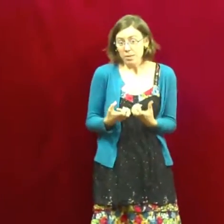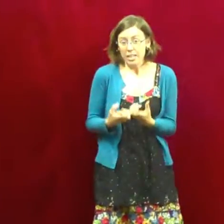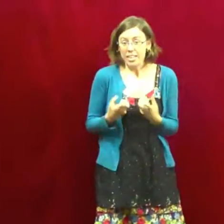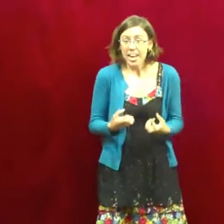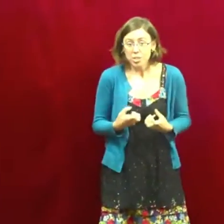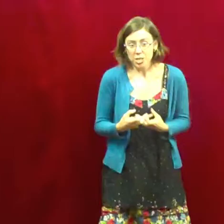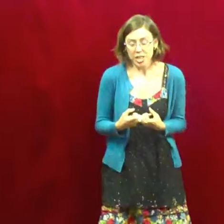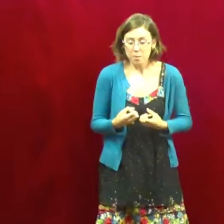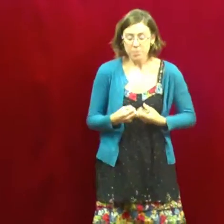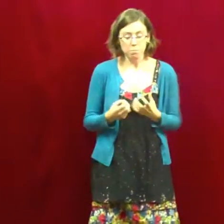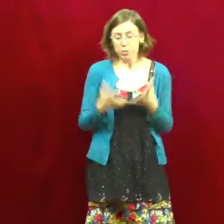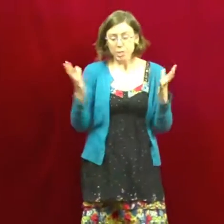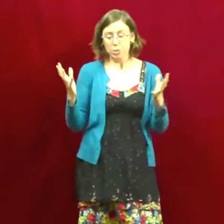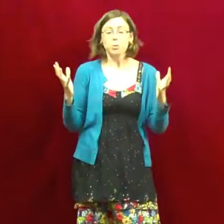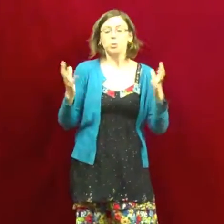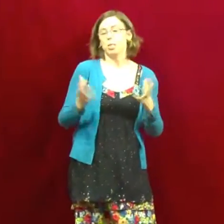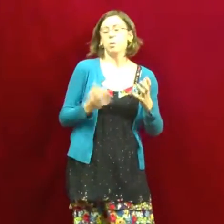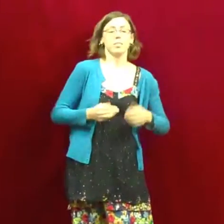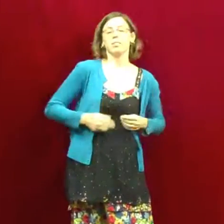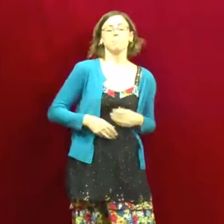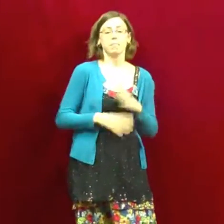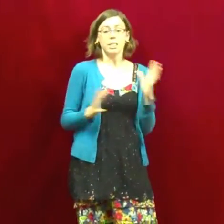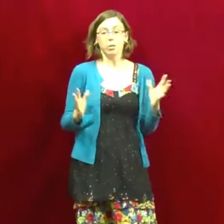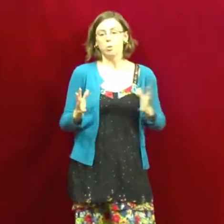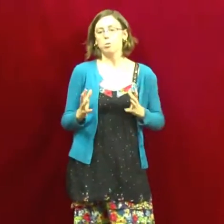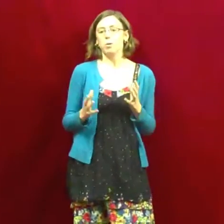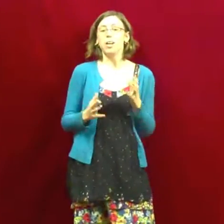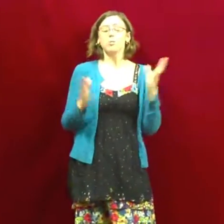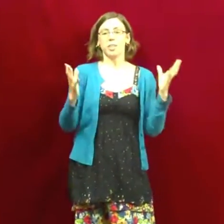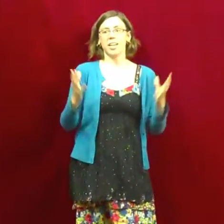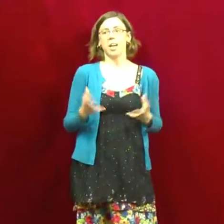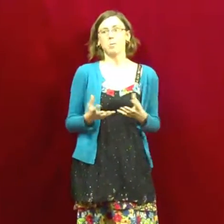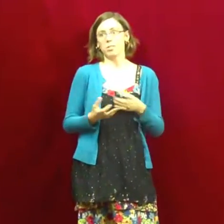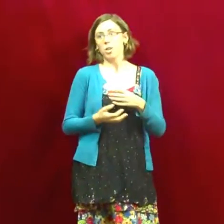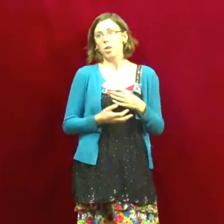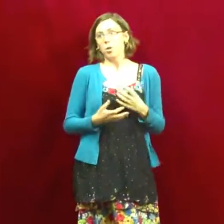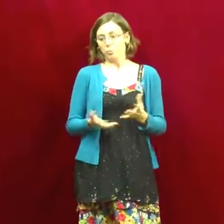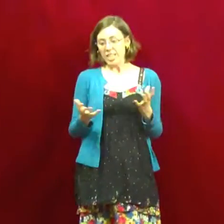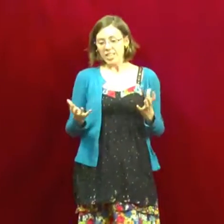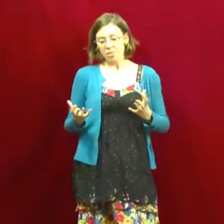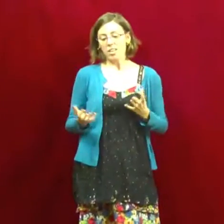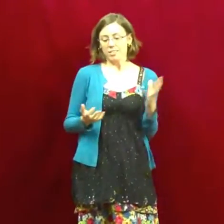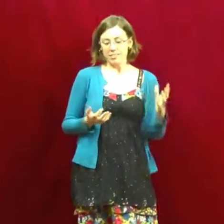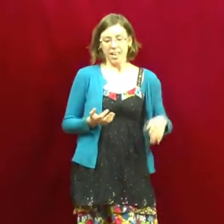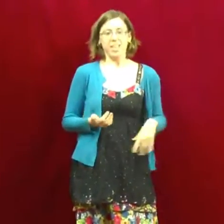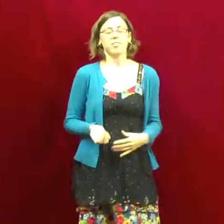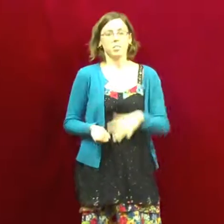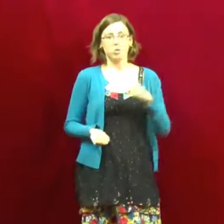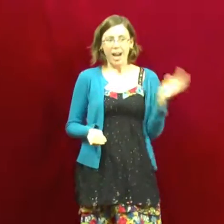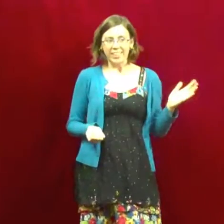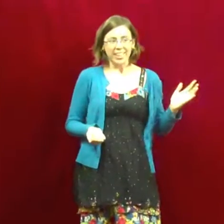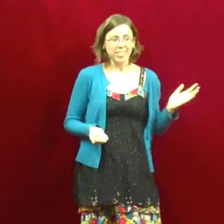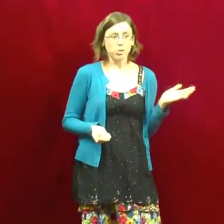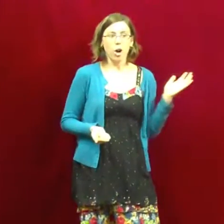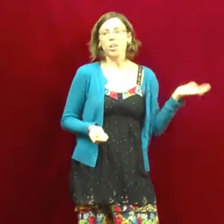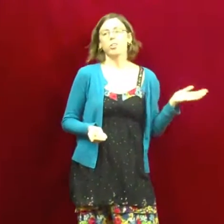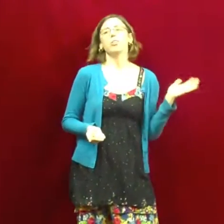engaged in them. And then, pretty soon, it was zero to a hundred. And I was reading things like the Dragonlance Chronicles